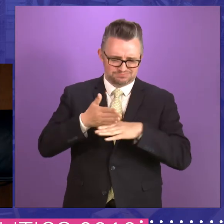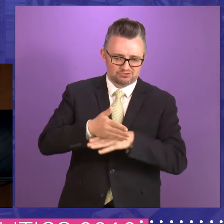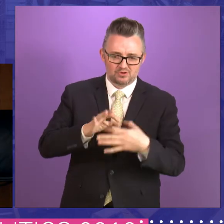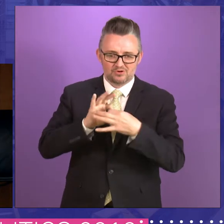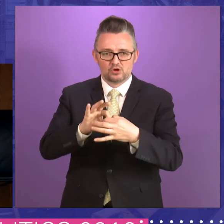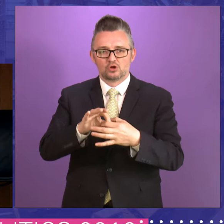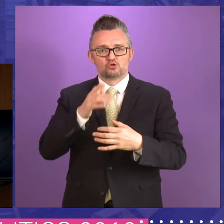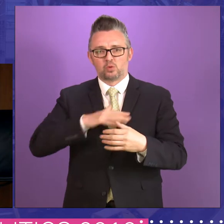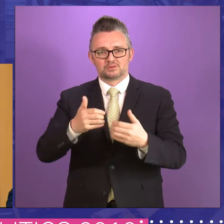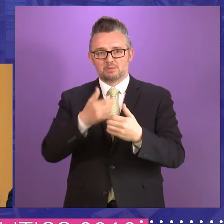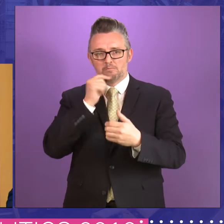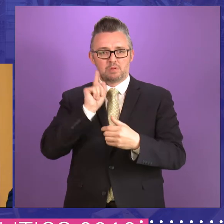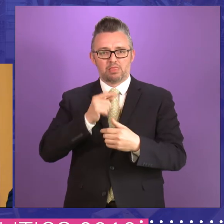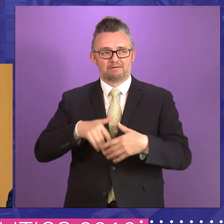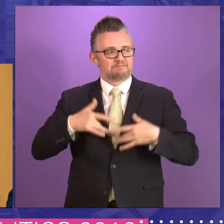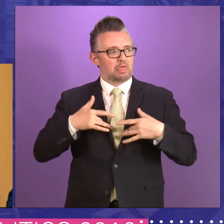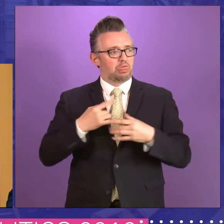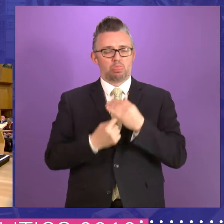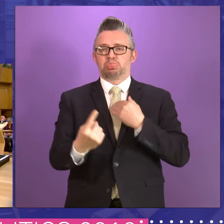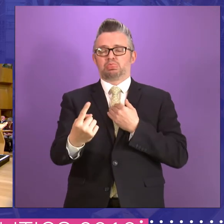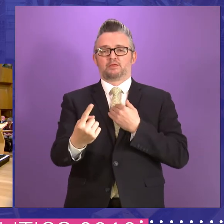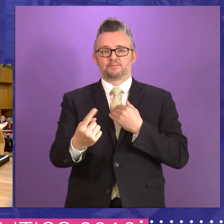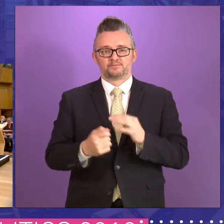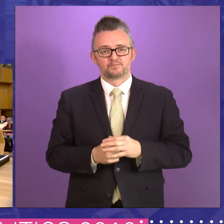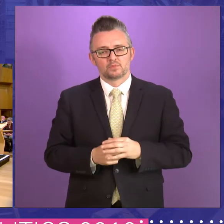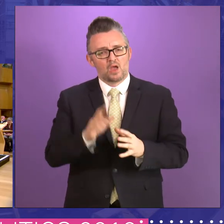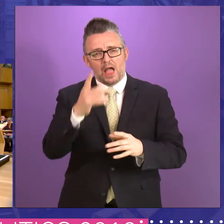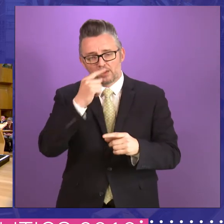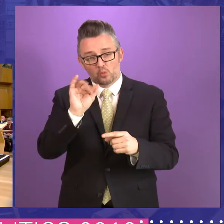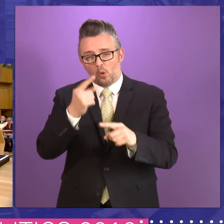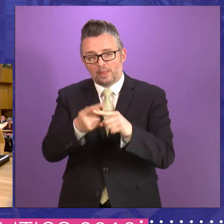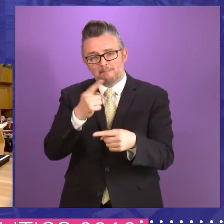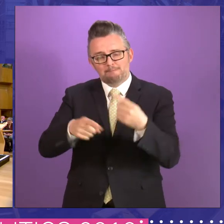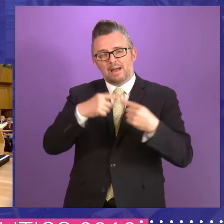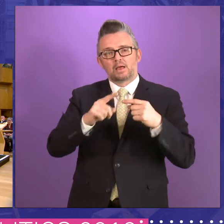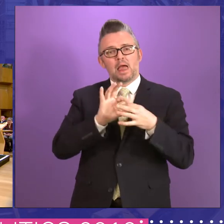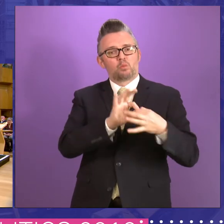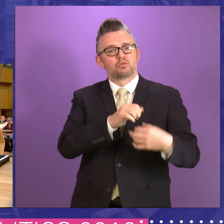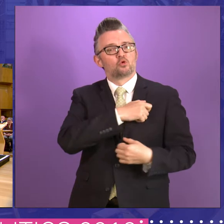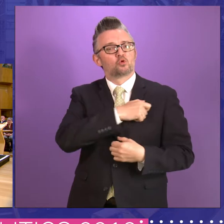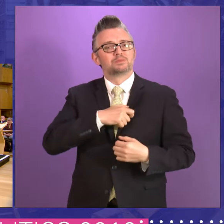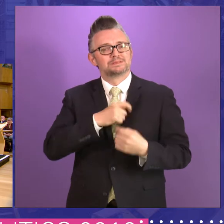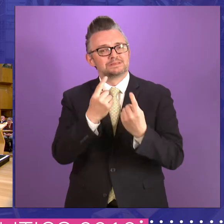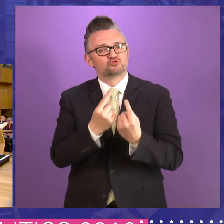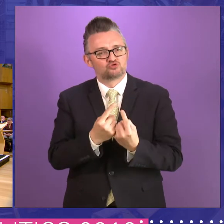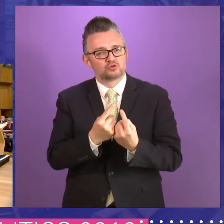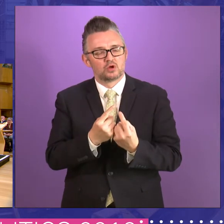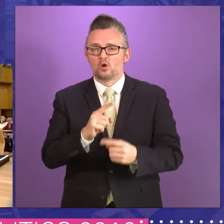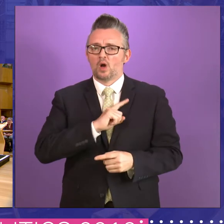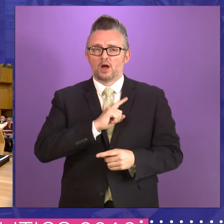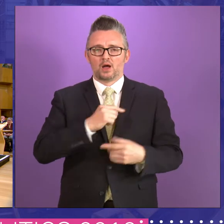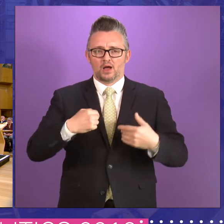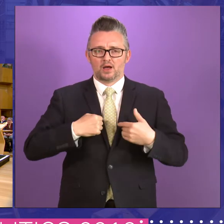dispel that view. Can I go back to the committee thing, Ken? Yes, there was something which did strike me